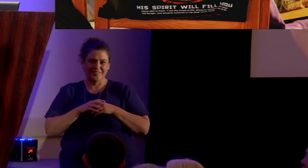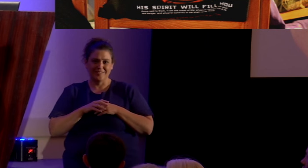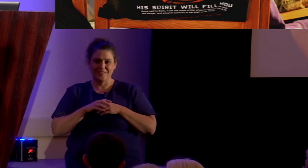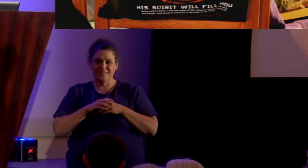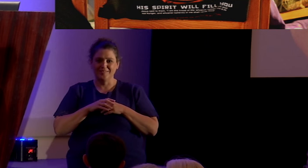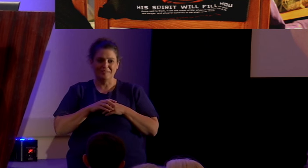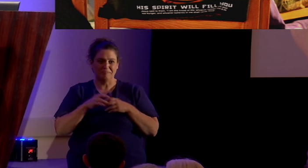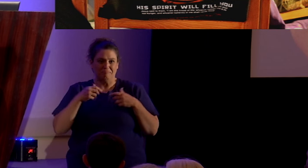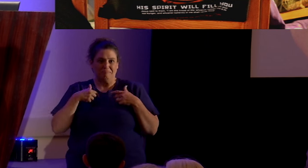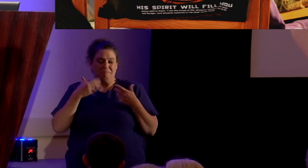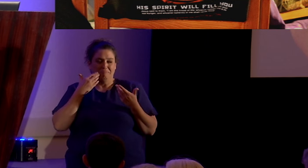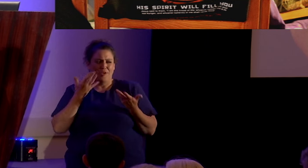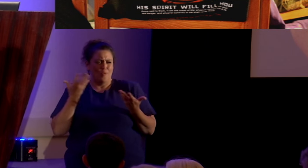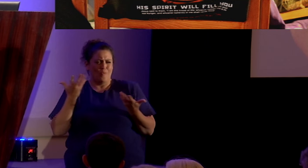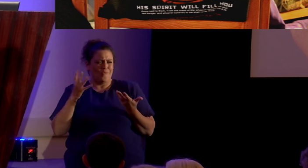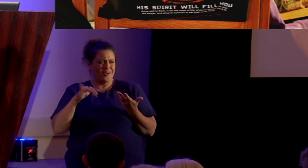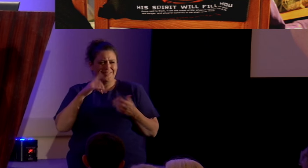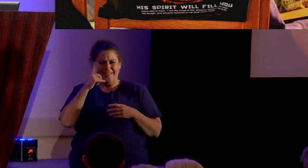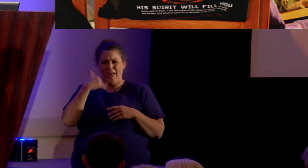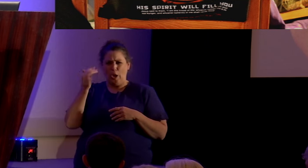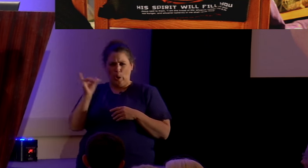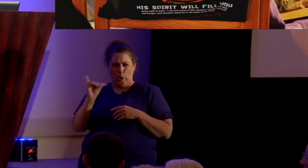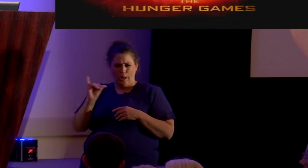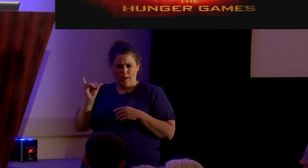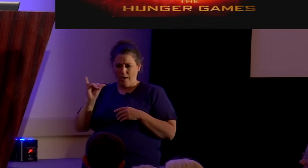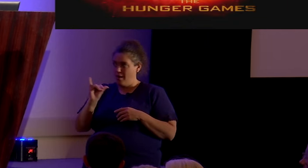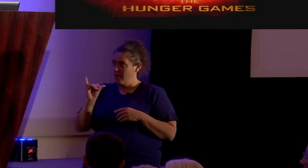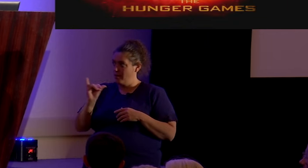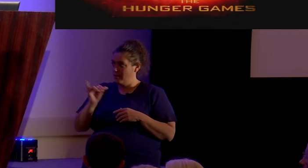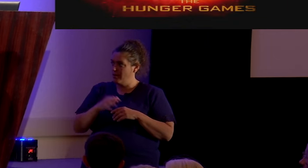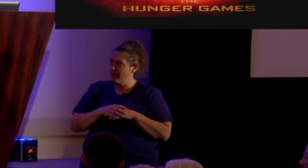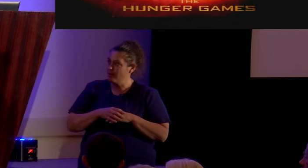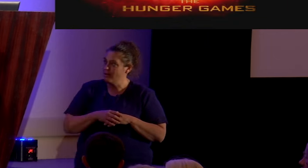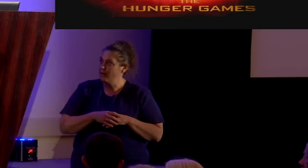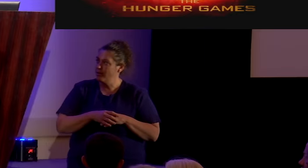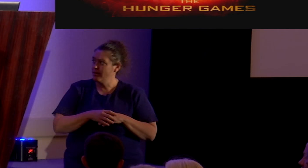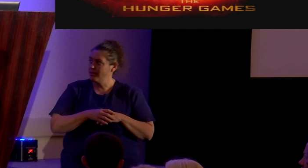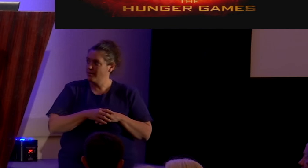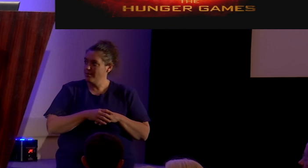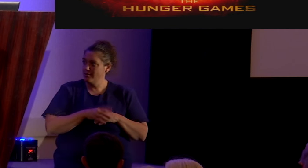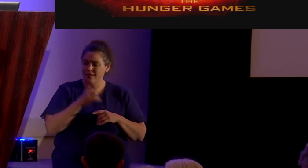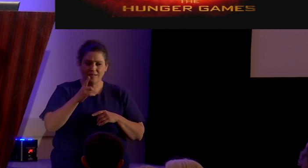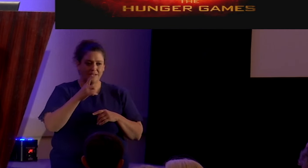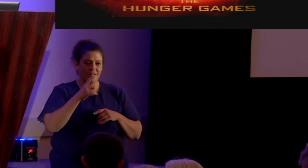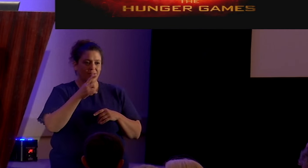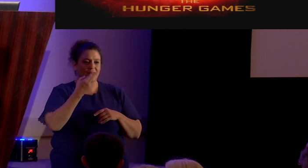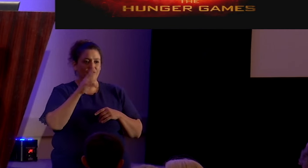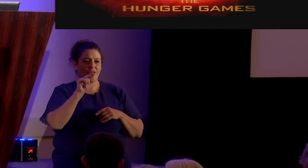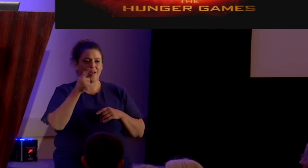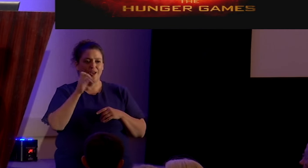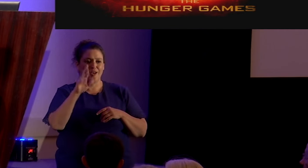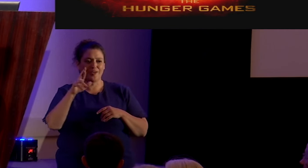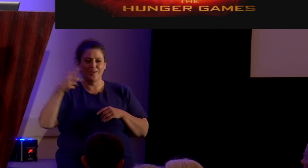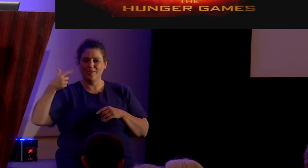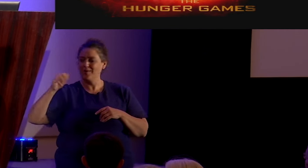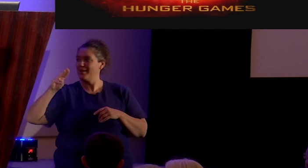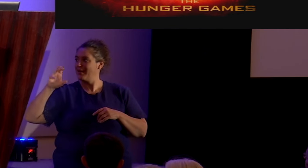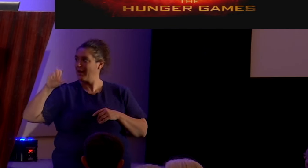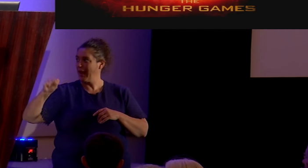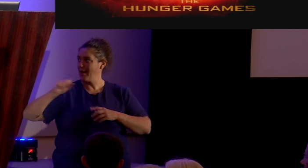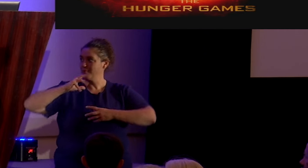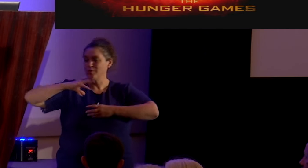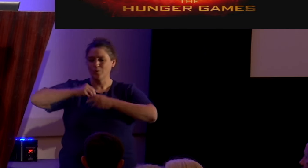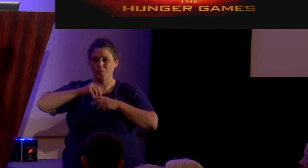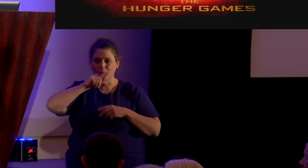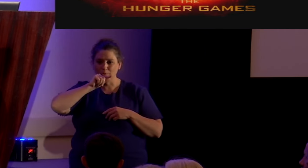I don't know. What does that look like? Maybe the Hunger Games? Even has the bird,